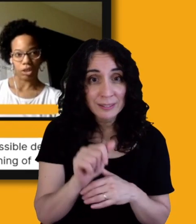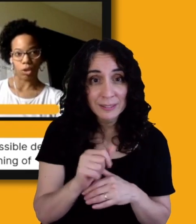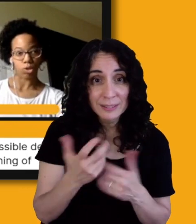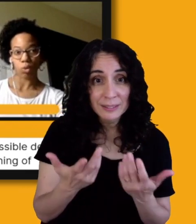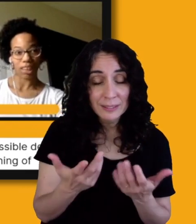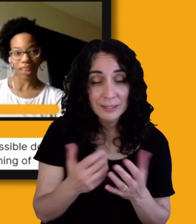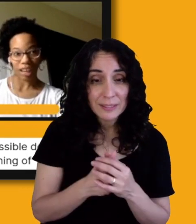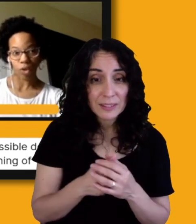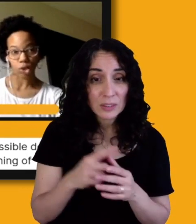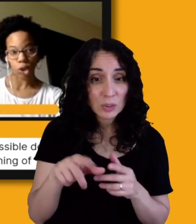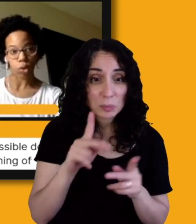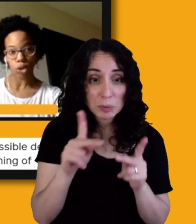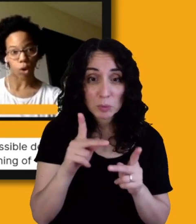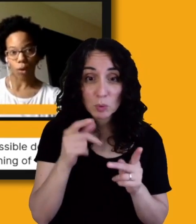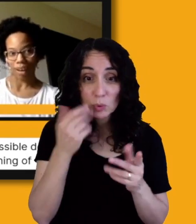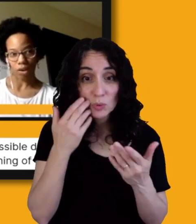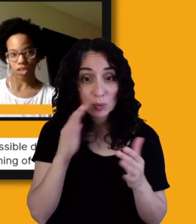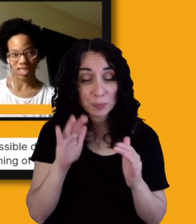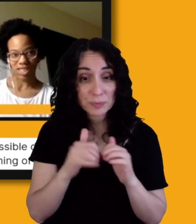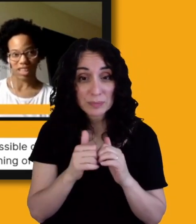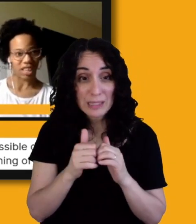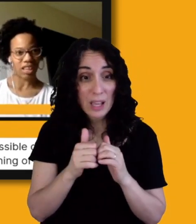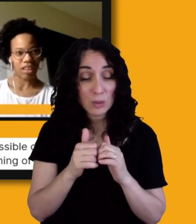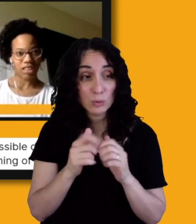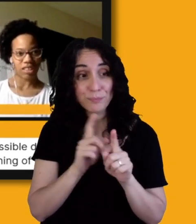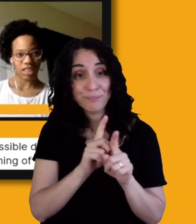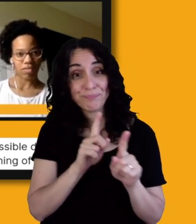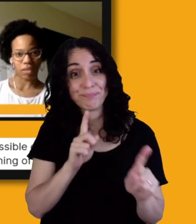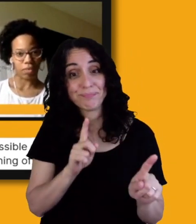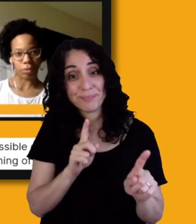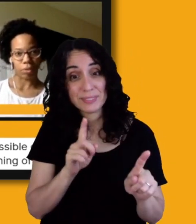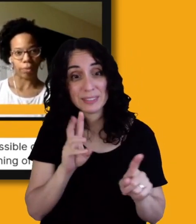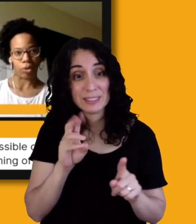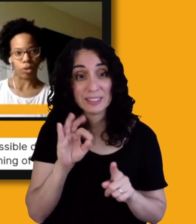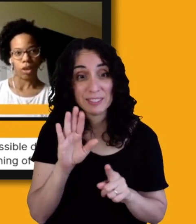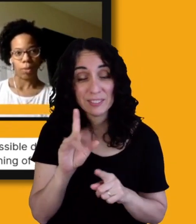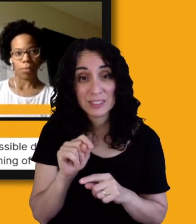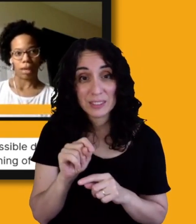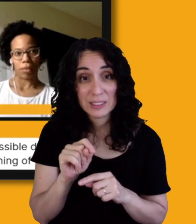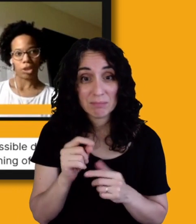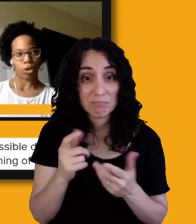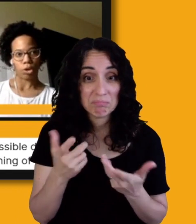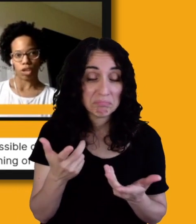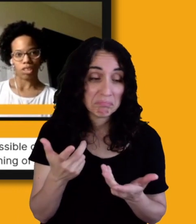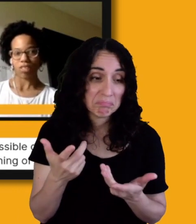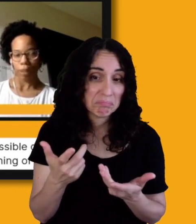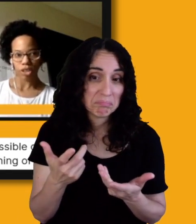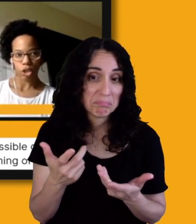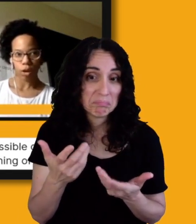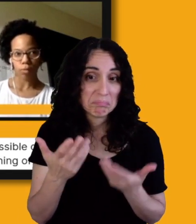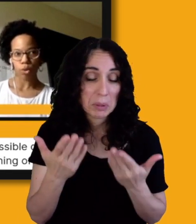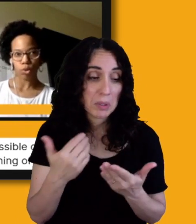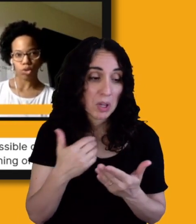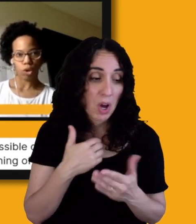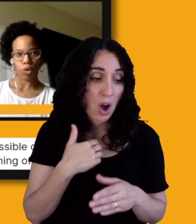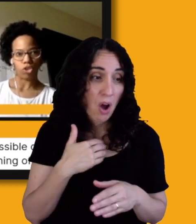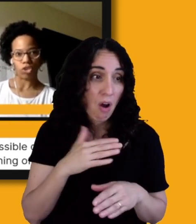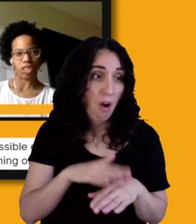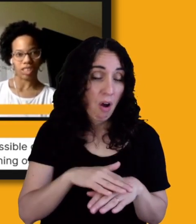Those who can't, who don't know how to stay six feet from people. right, right. Those on the spectrum who don't understand